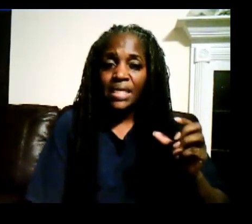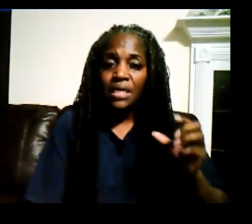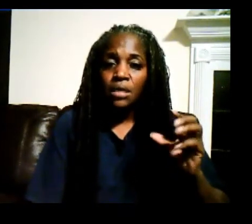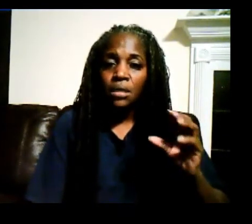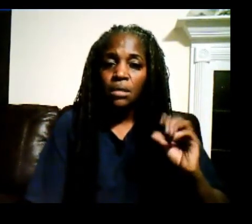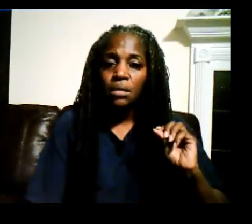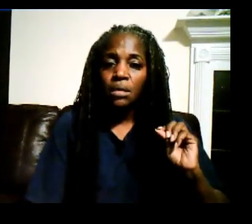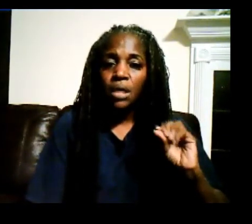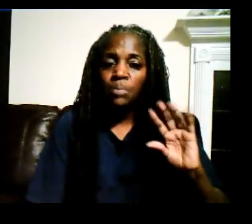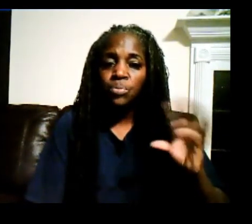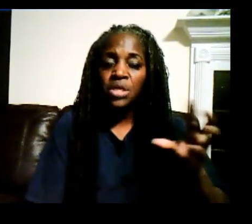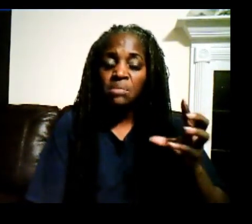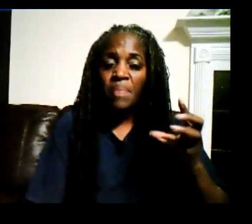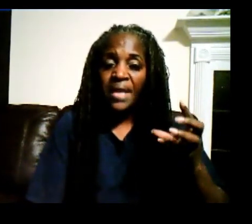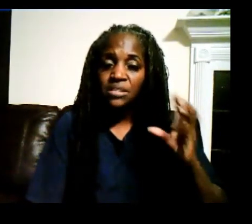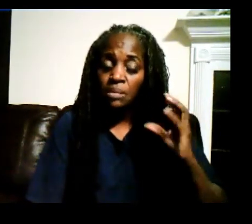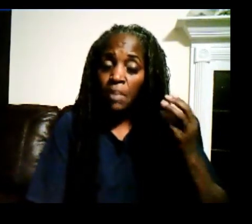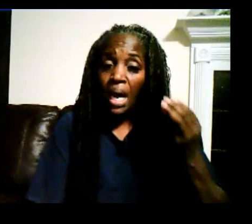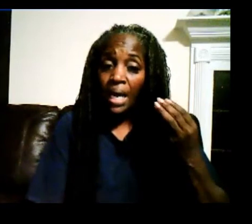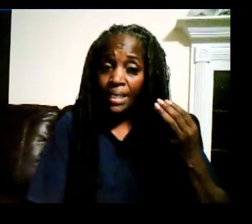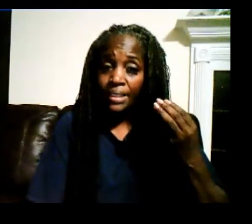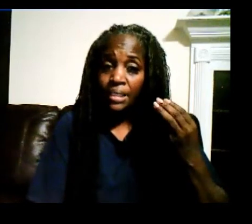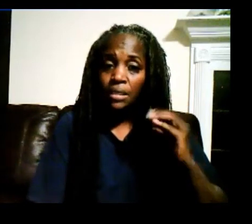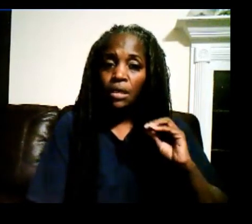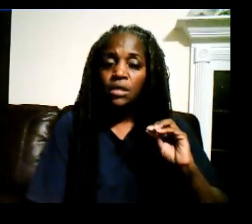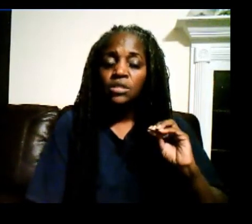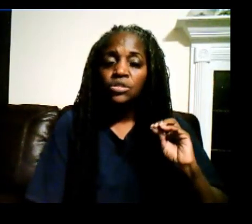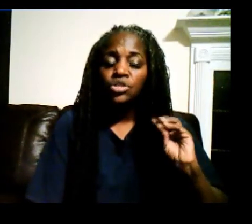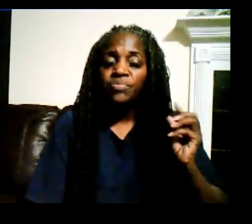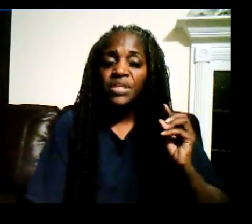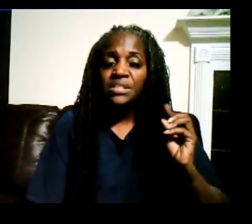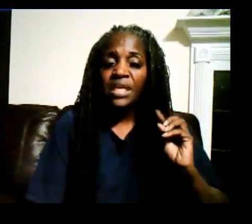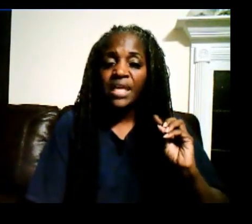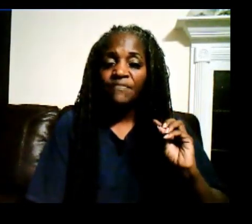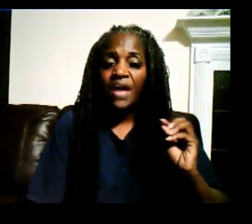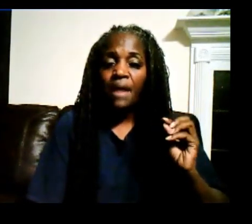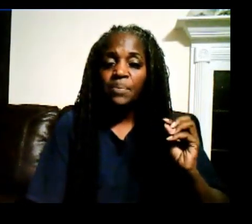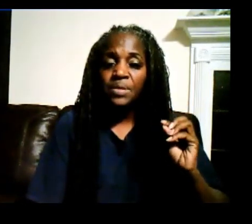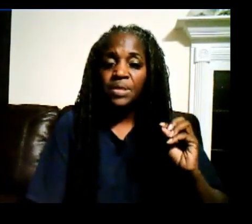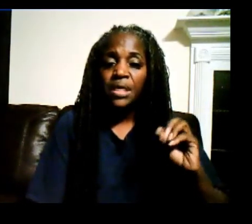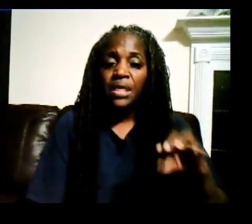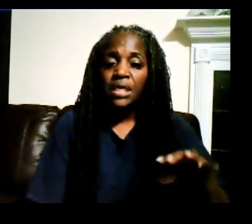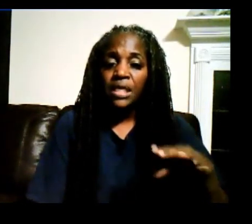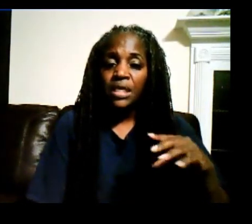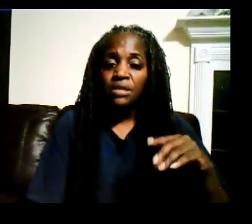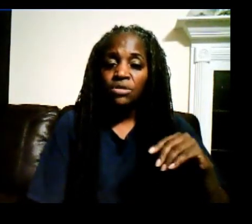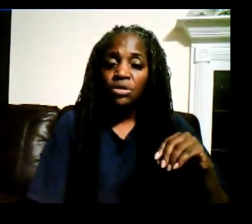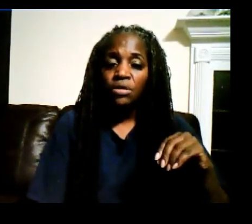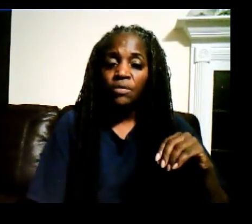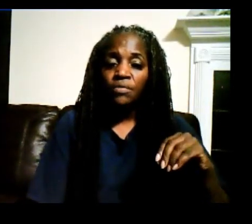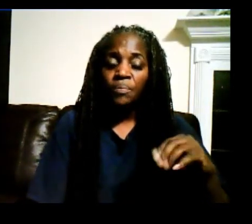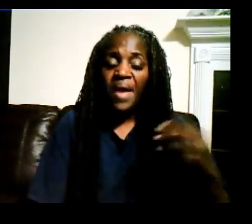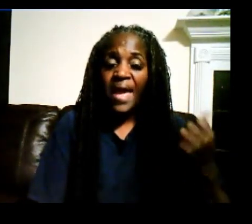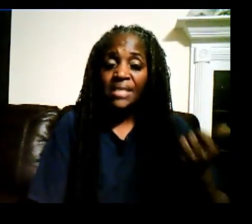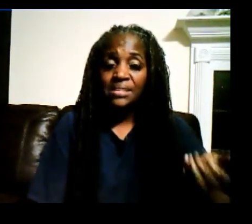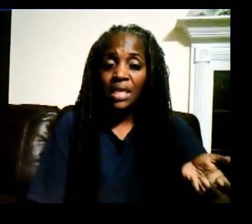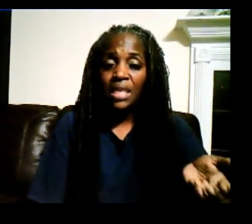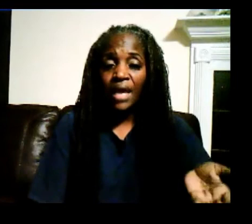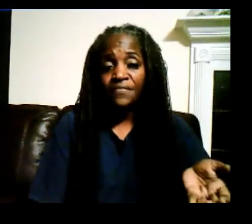and bringing back to mind some things that have happened in past life.